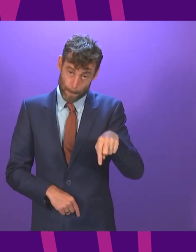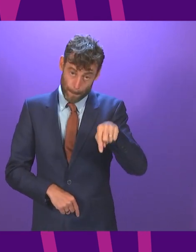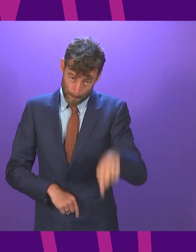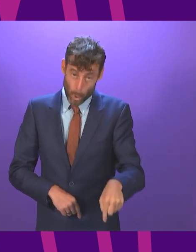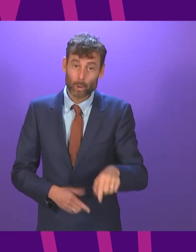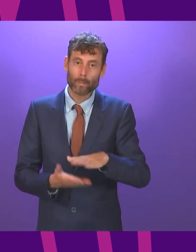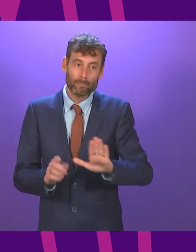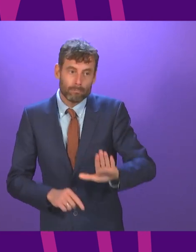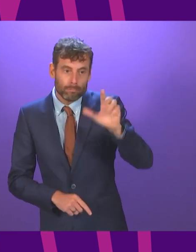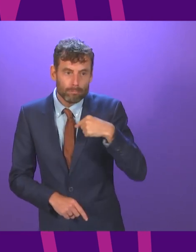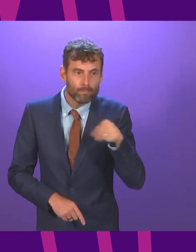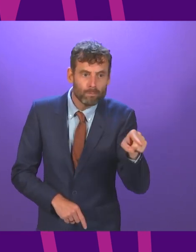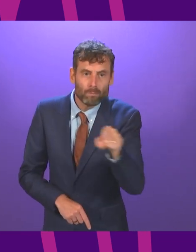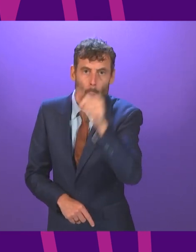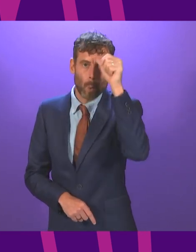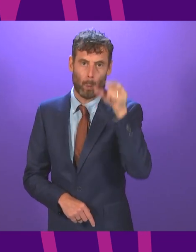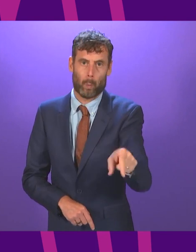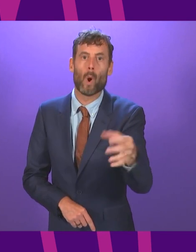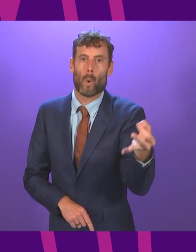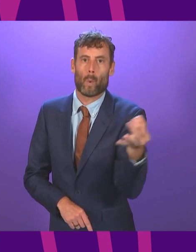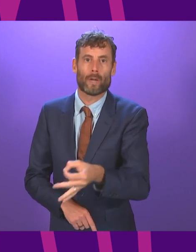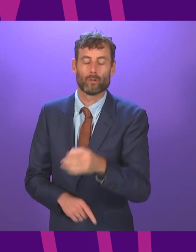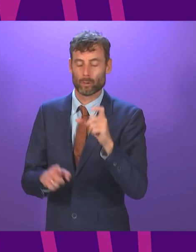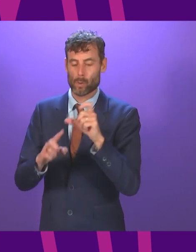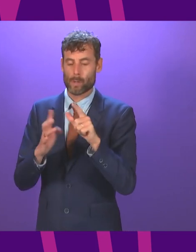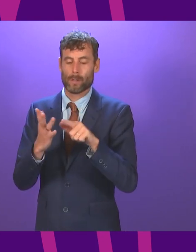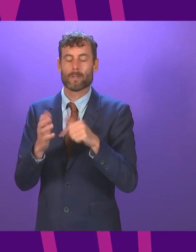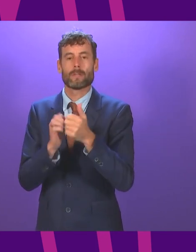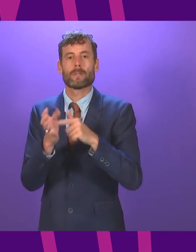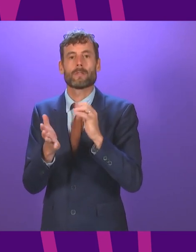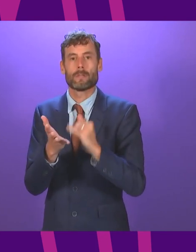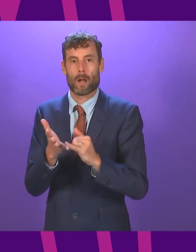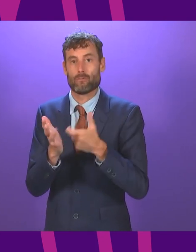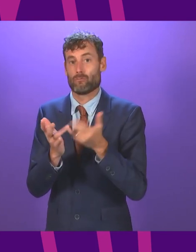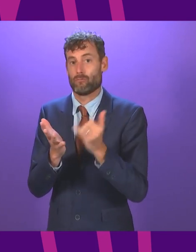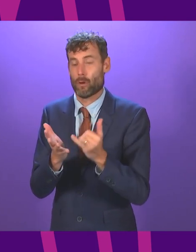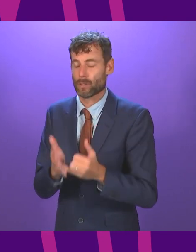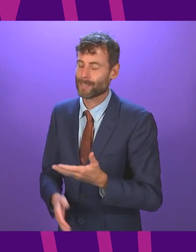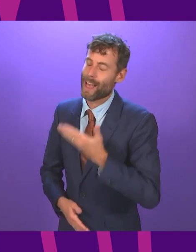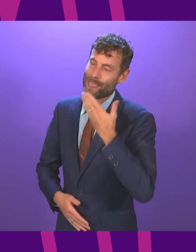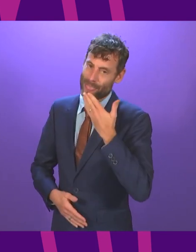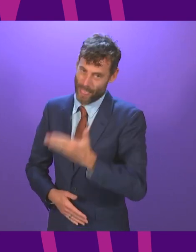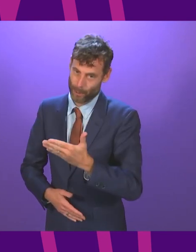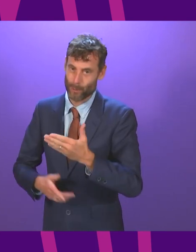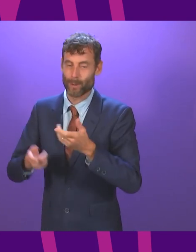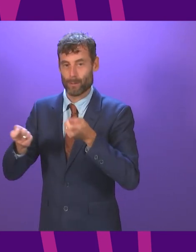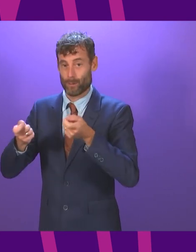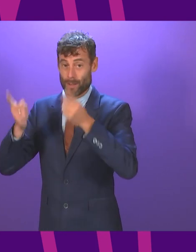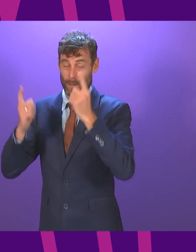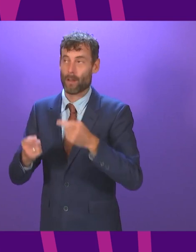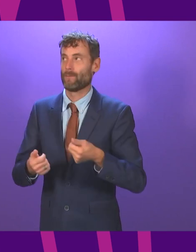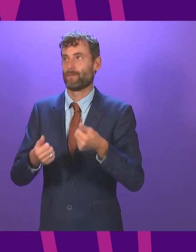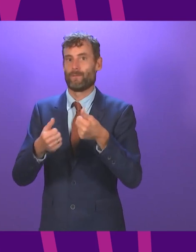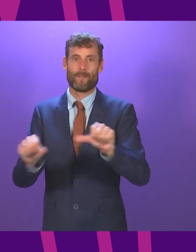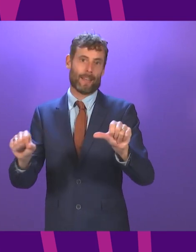speak buttons now. And I call Douglas Ross. Thank you very much, Presiding Officer. Finally, the SNP Green